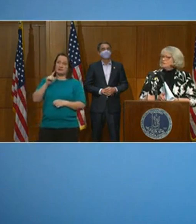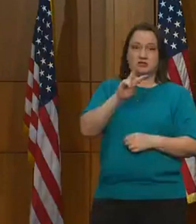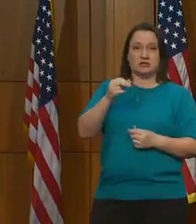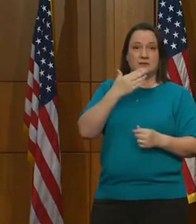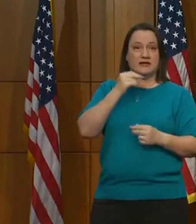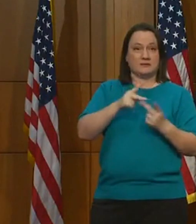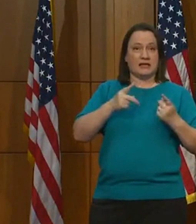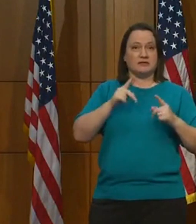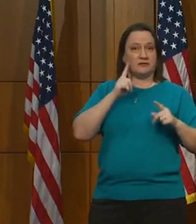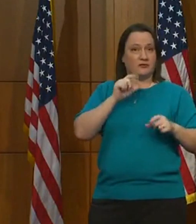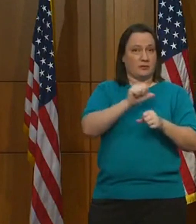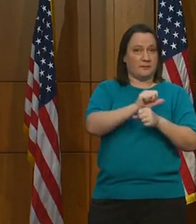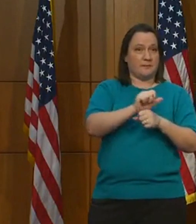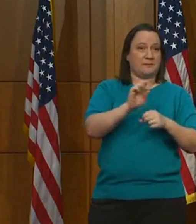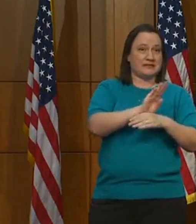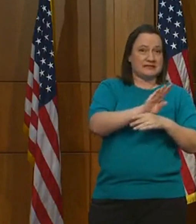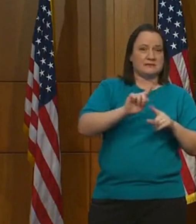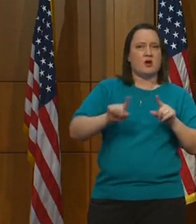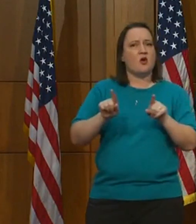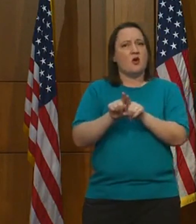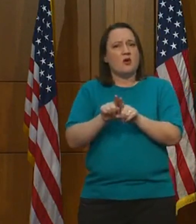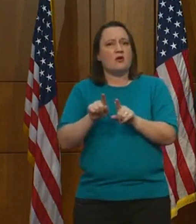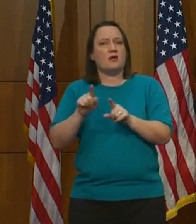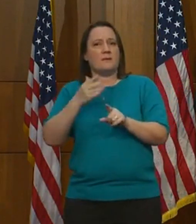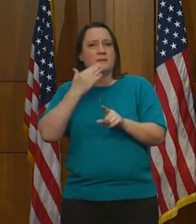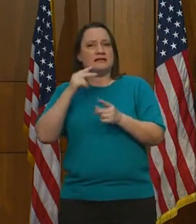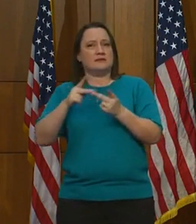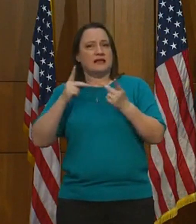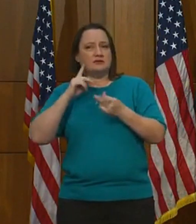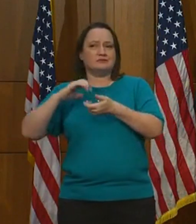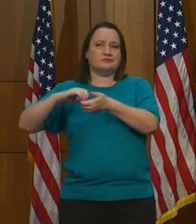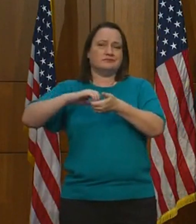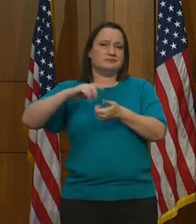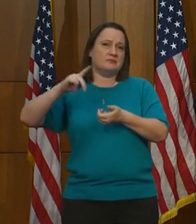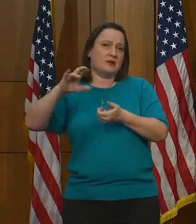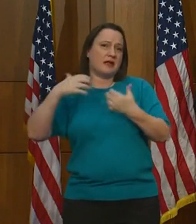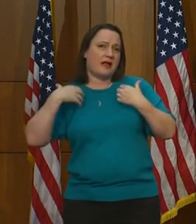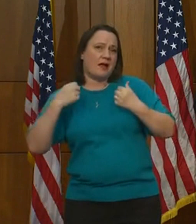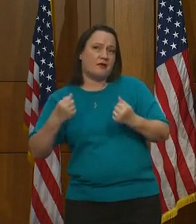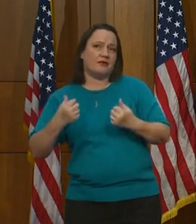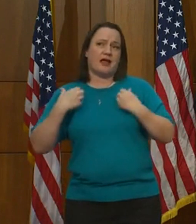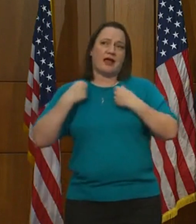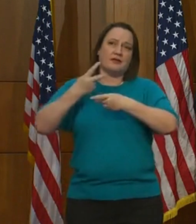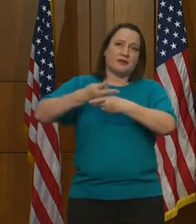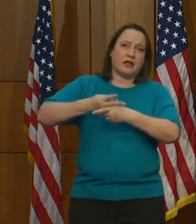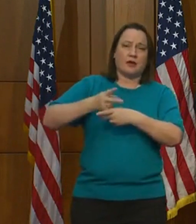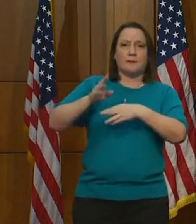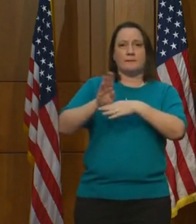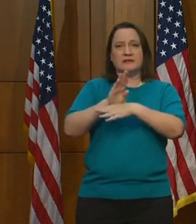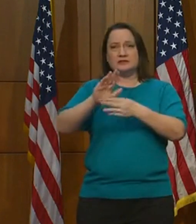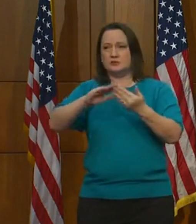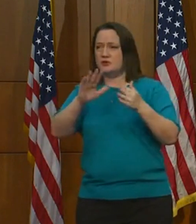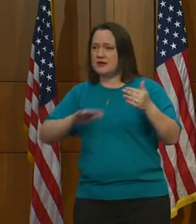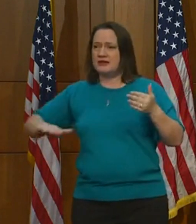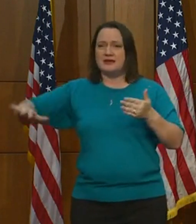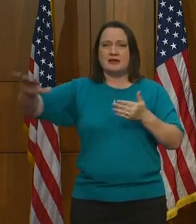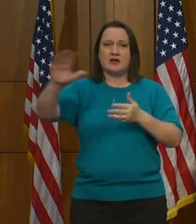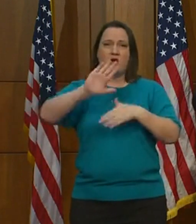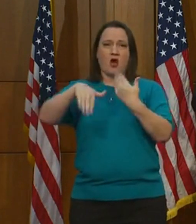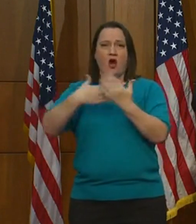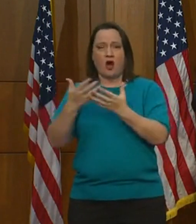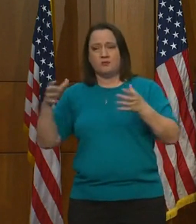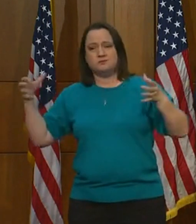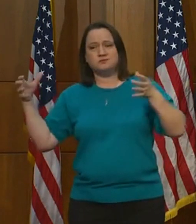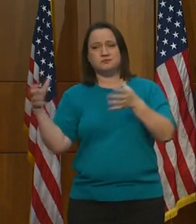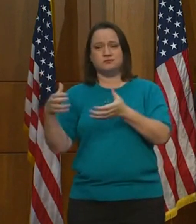But I also think it's the best place to have partnerships with public health, health care, the business community, everybody coming together to do what